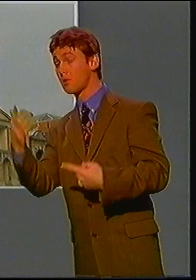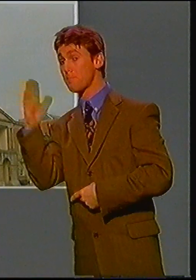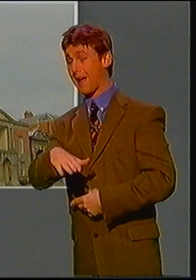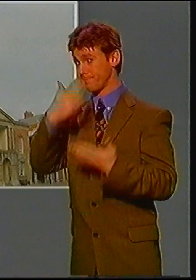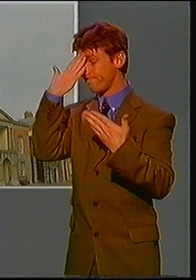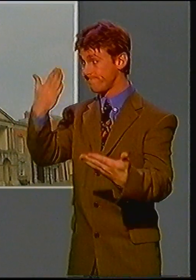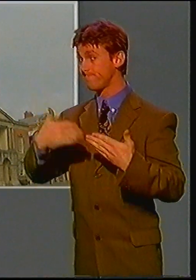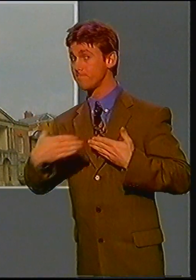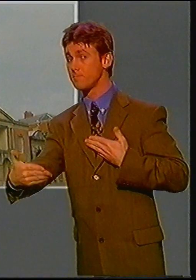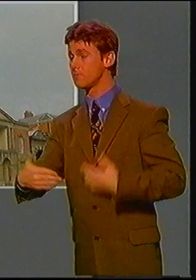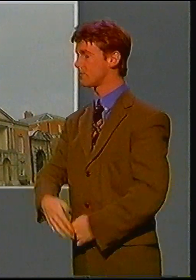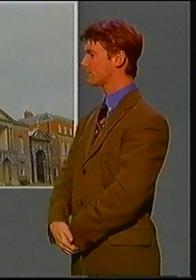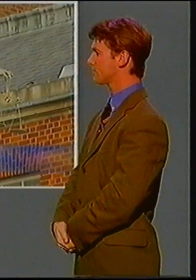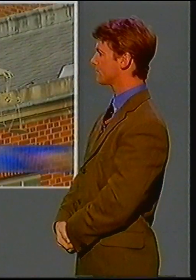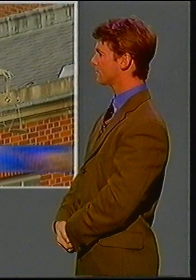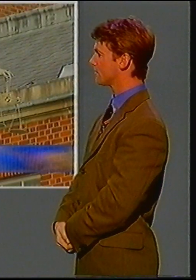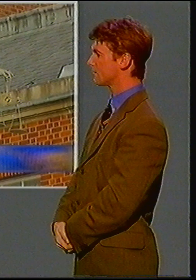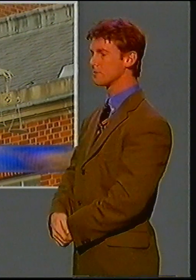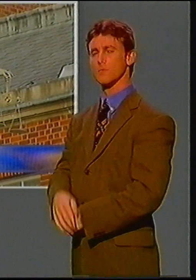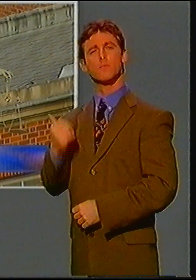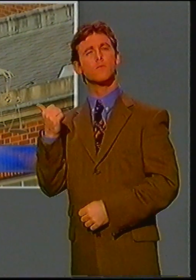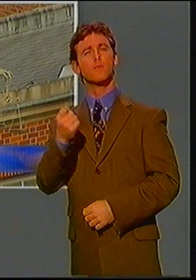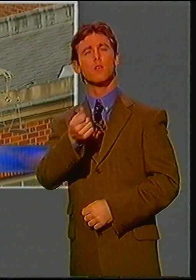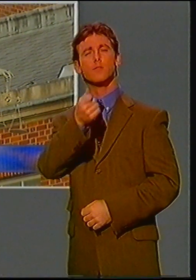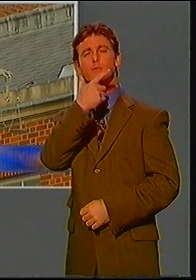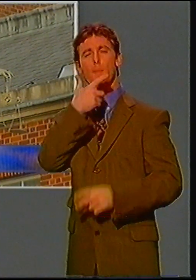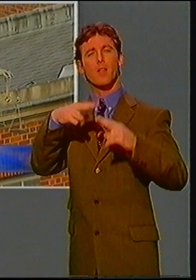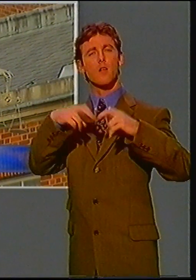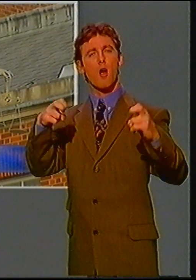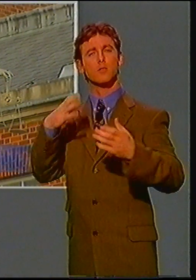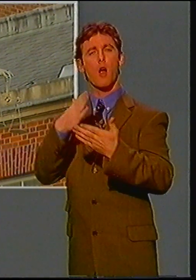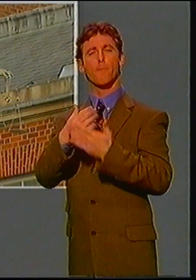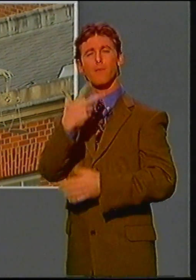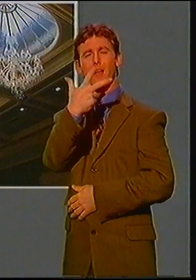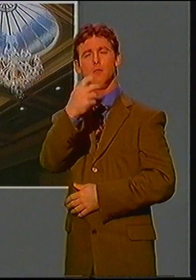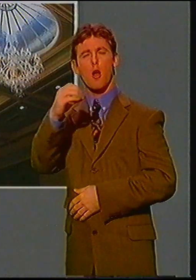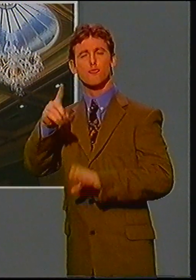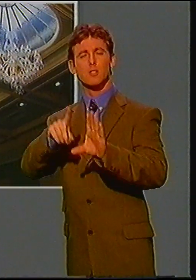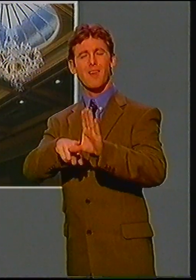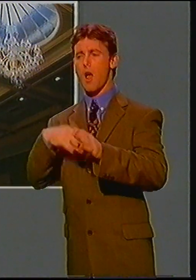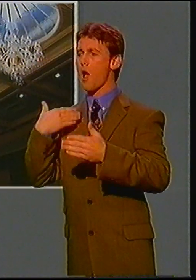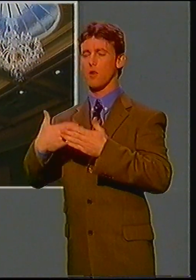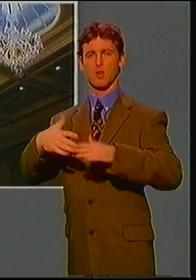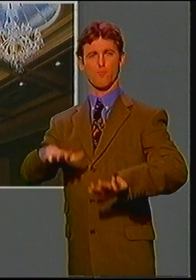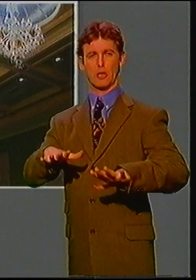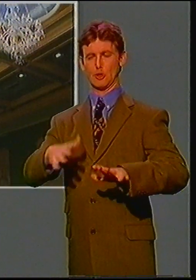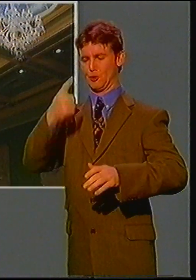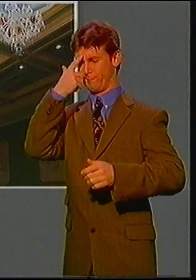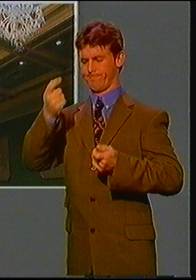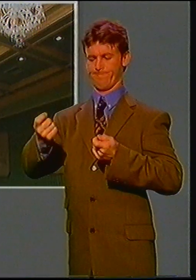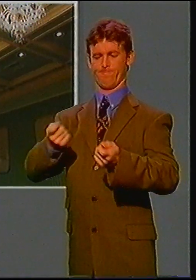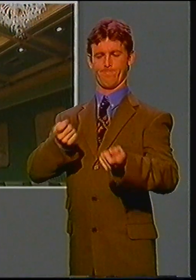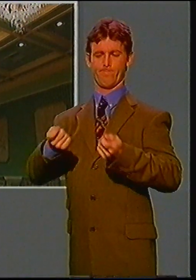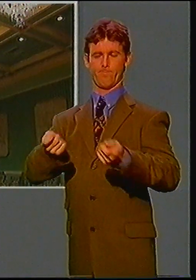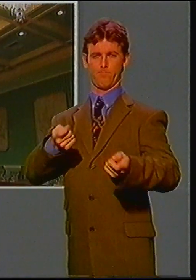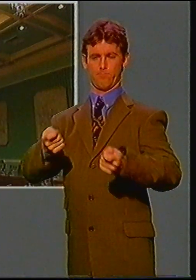Dublin Castle was the seat of British power in Ireland for 800 years. Now it is to be the latest venue for